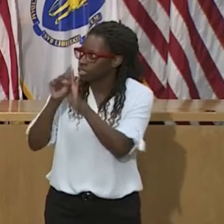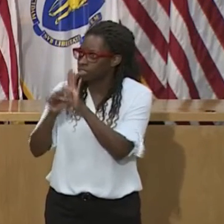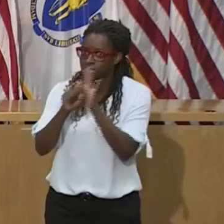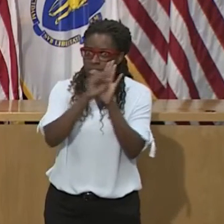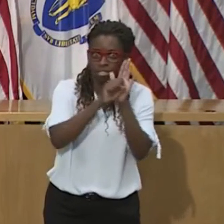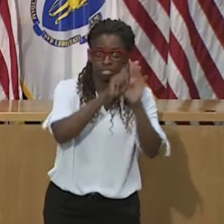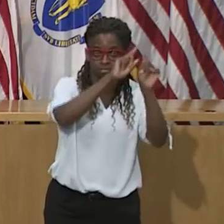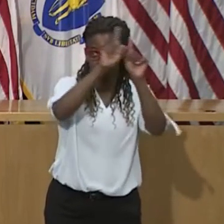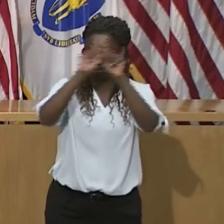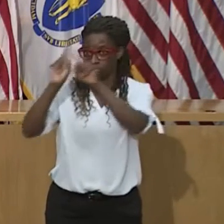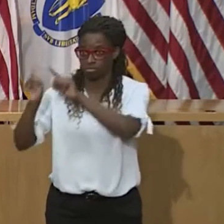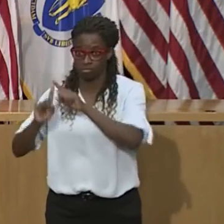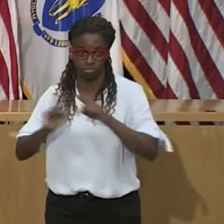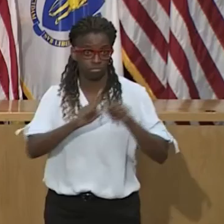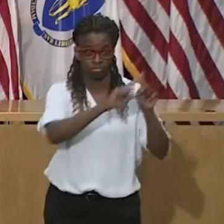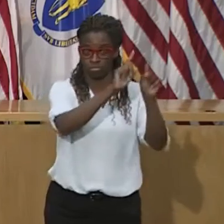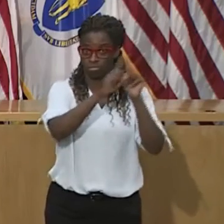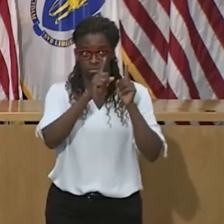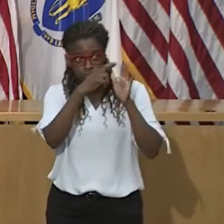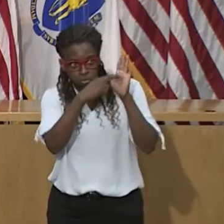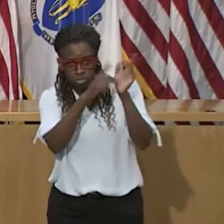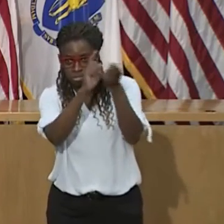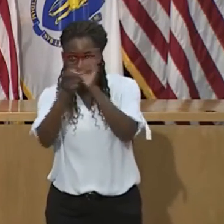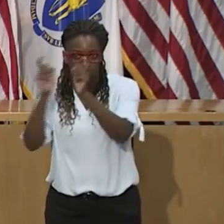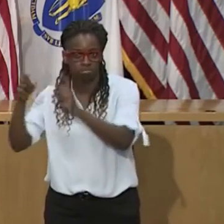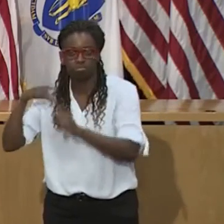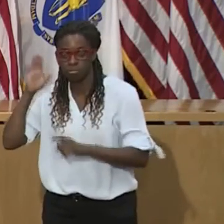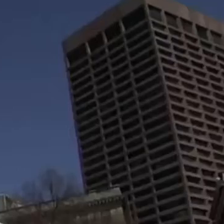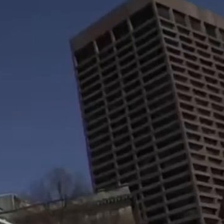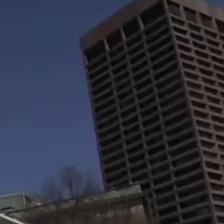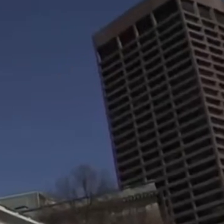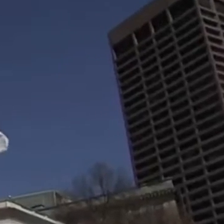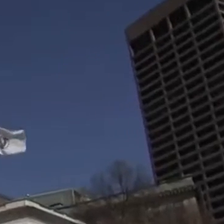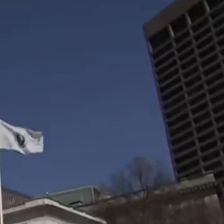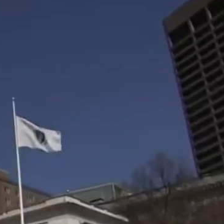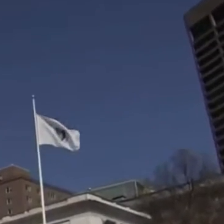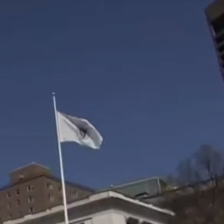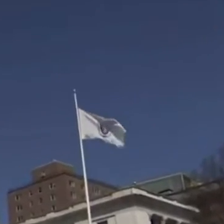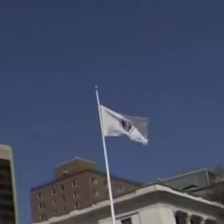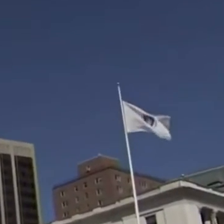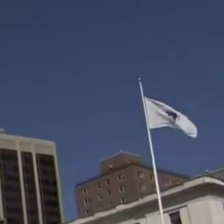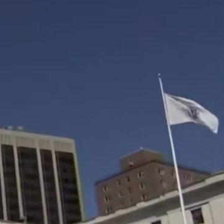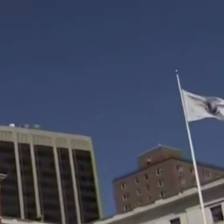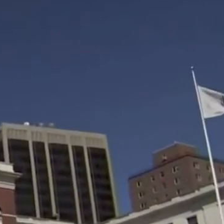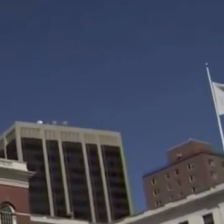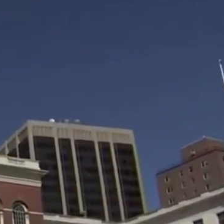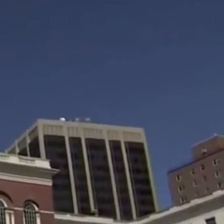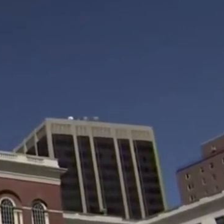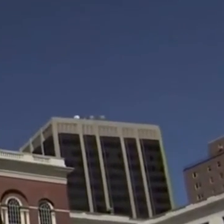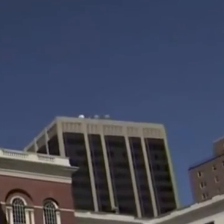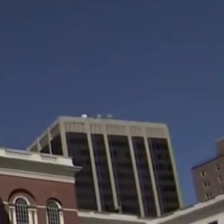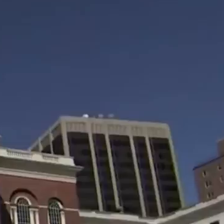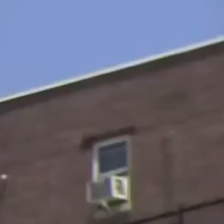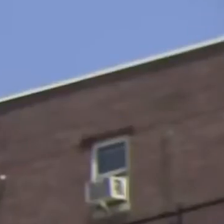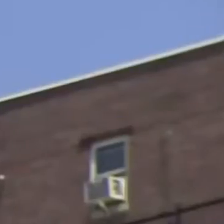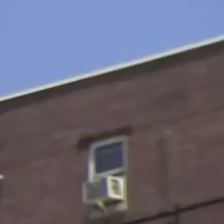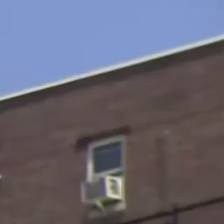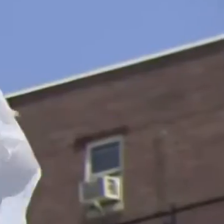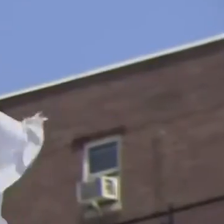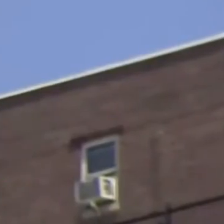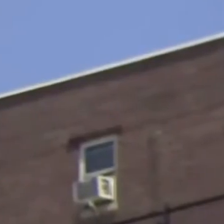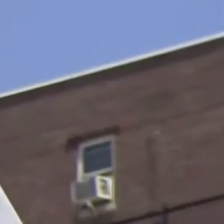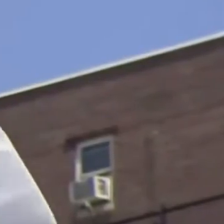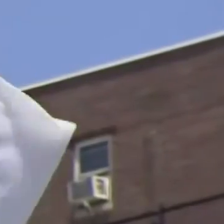We can't afford to continue to do what we've been doing. So Massachusetts is scaling back. Governor Charlie Baker